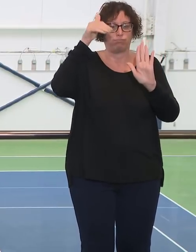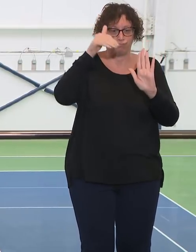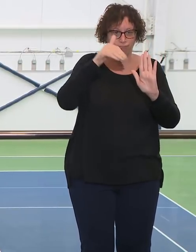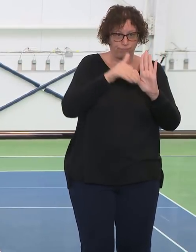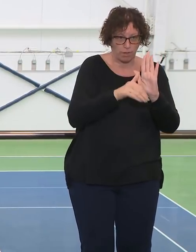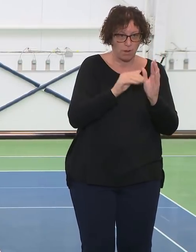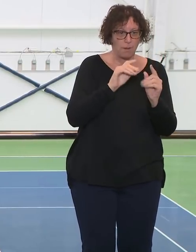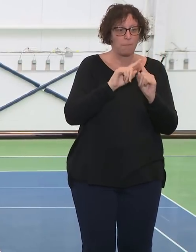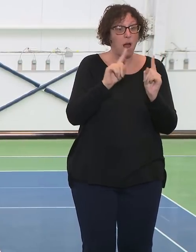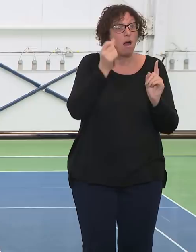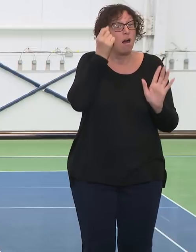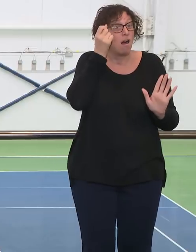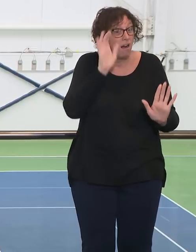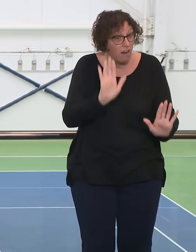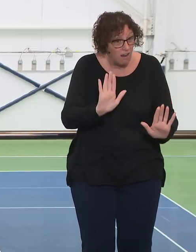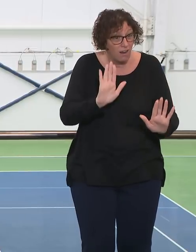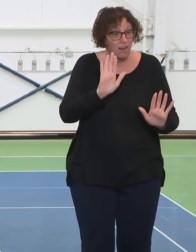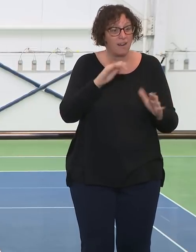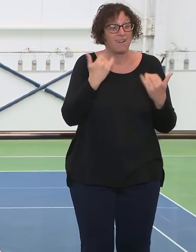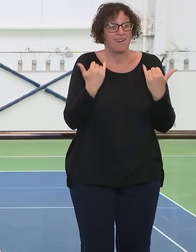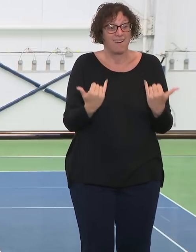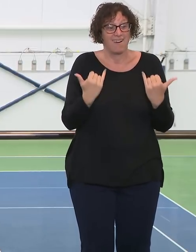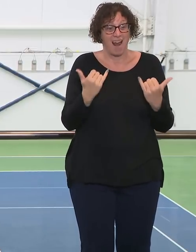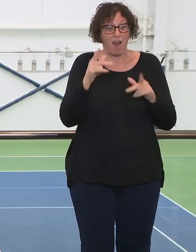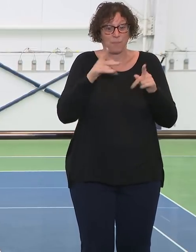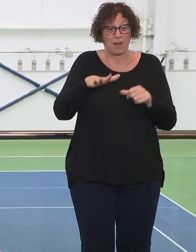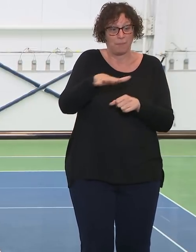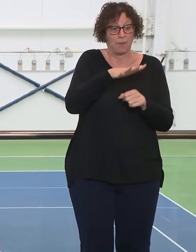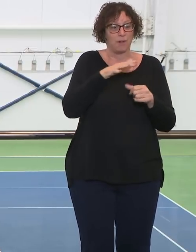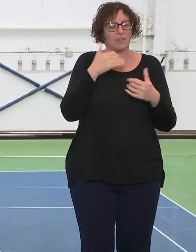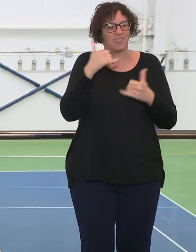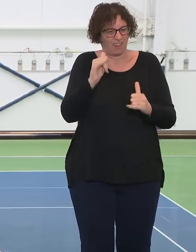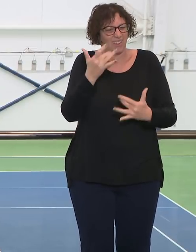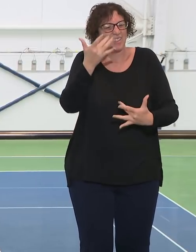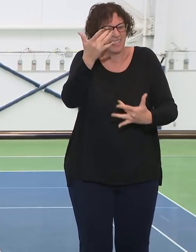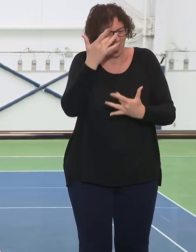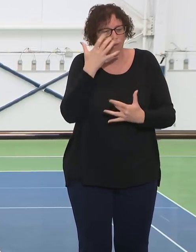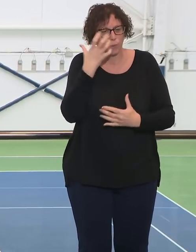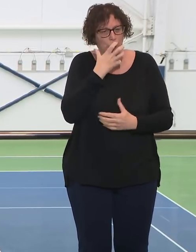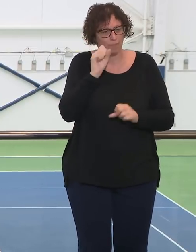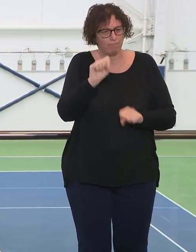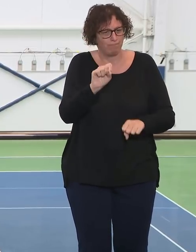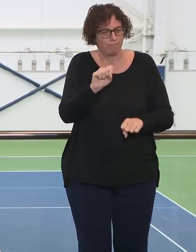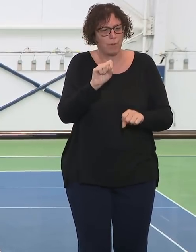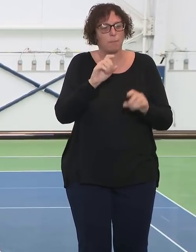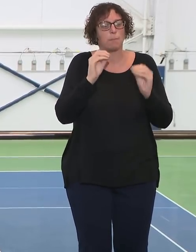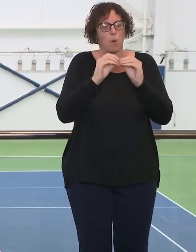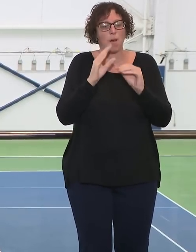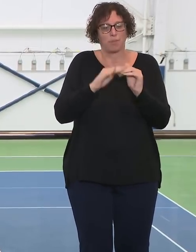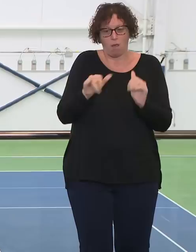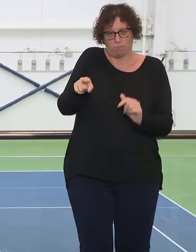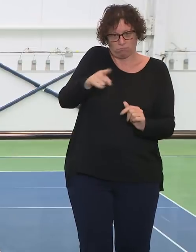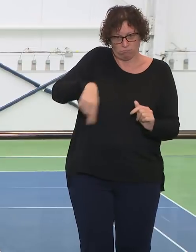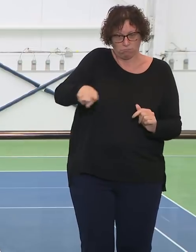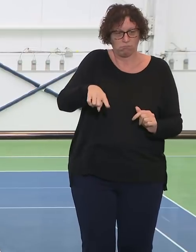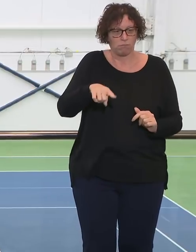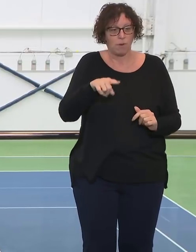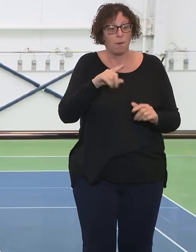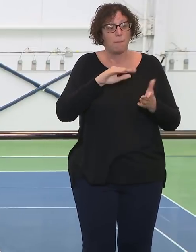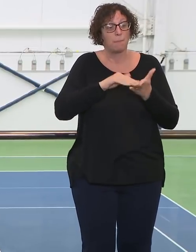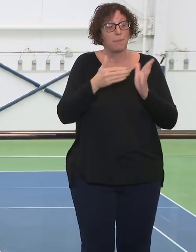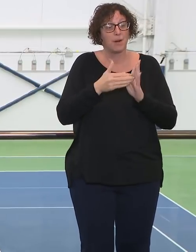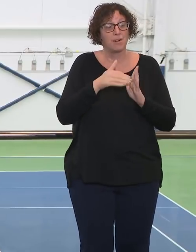critically ill with shortness of breath and respiratory failure. And so what we're seeing is more and more ICU-type patients.